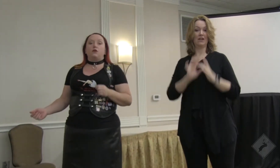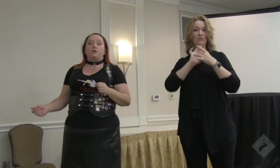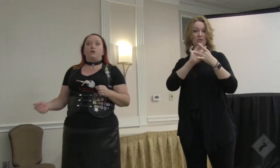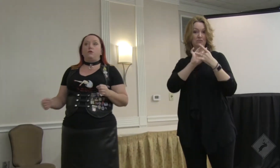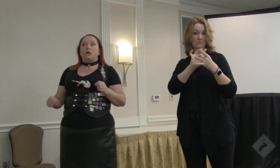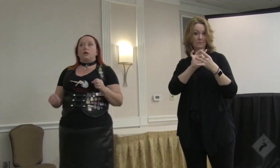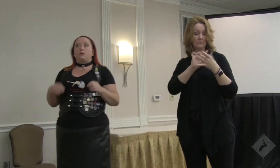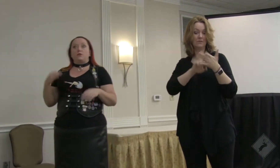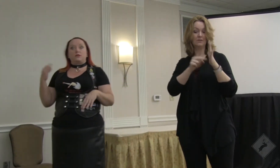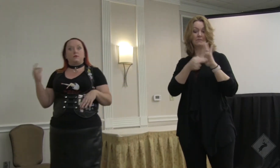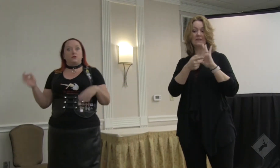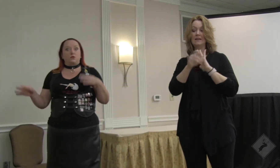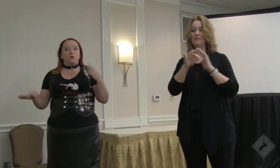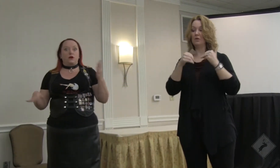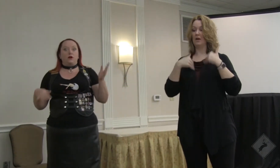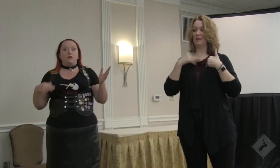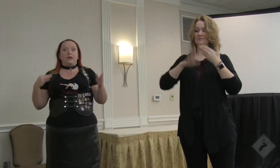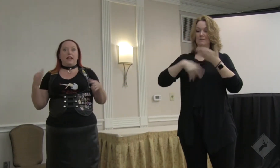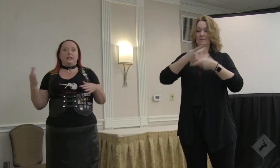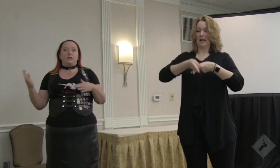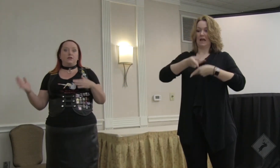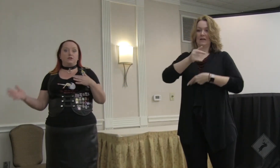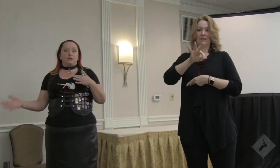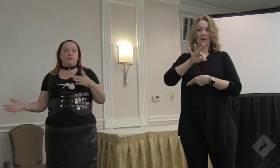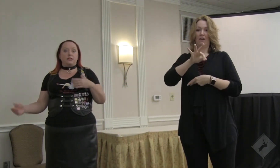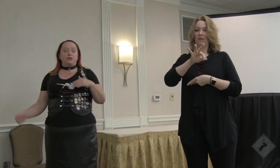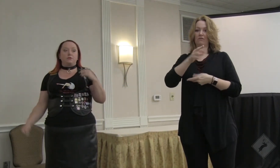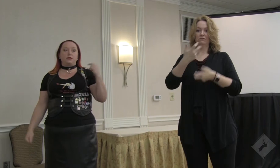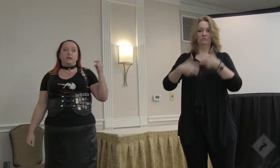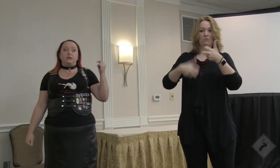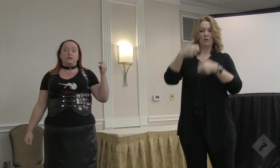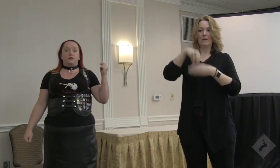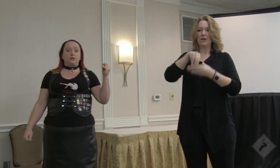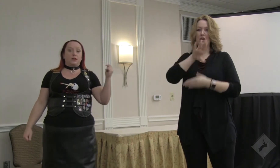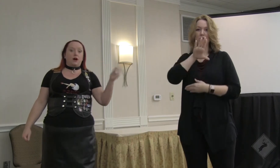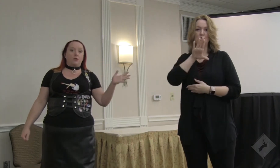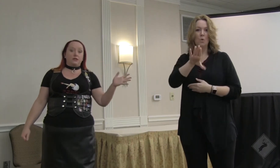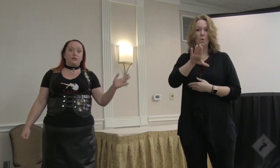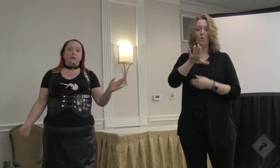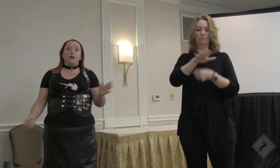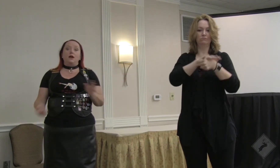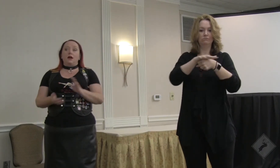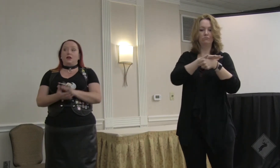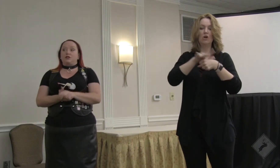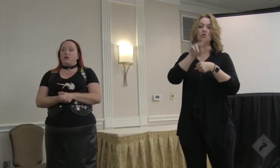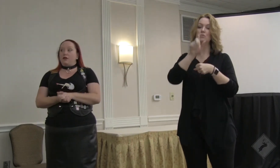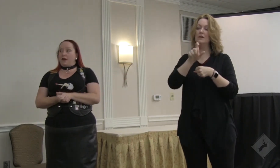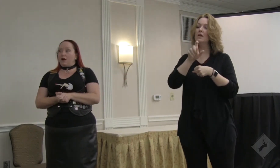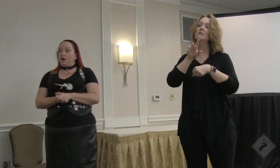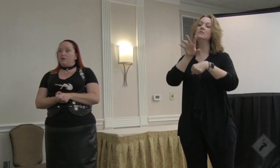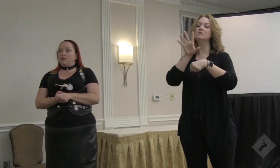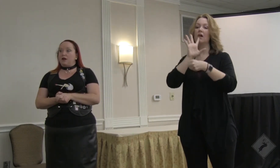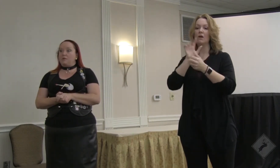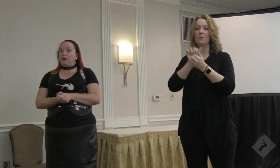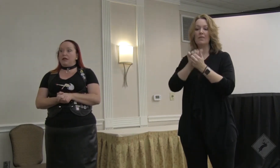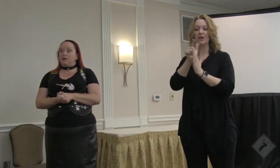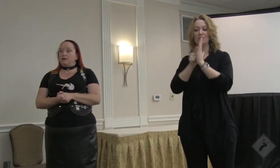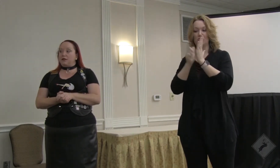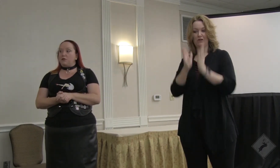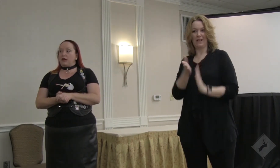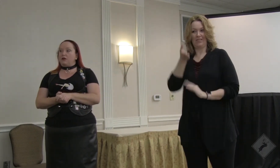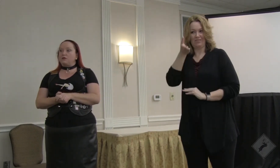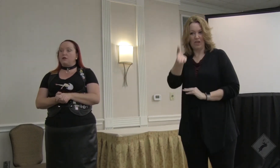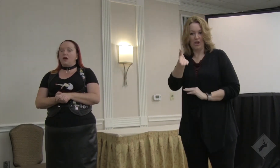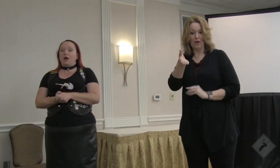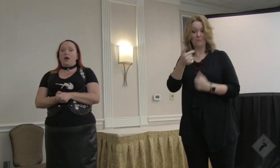And so if you end up with some sort of case in your jurisdiction, please consult a competent attorney there. If it's not me,